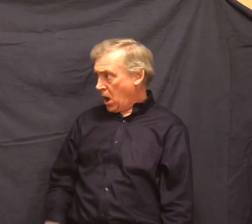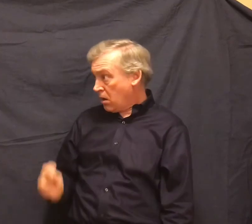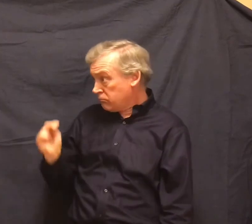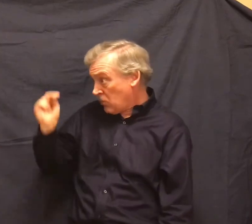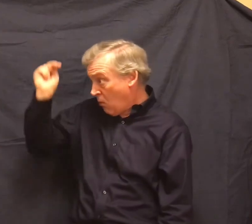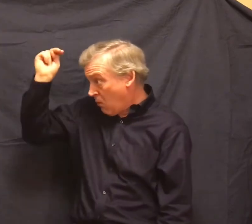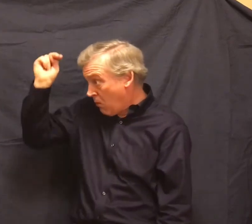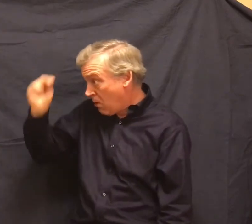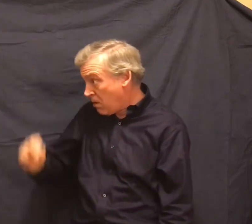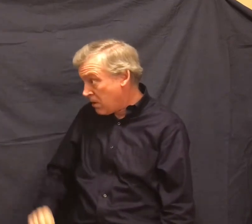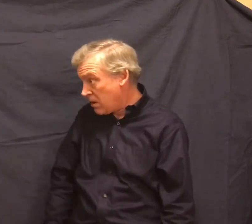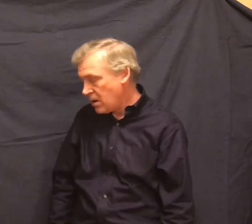In weed.